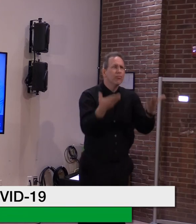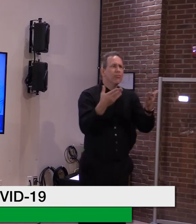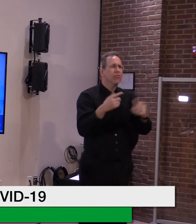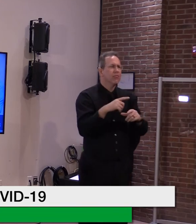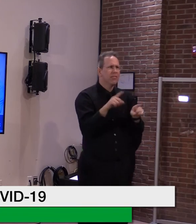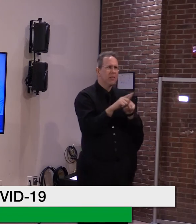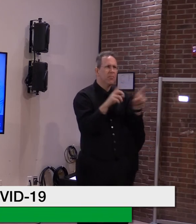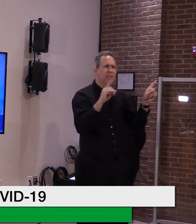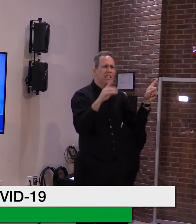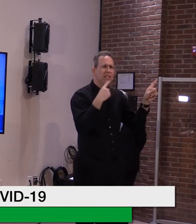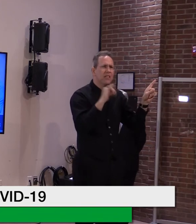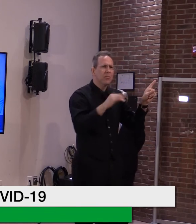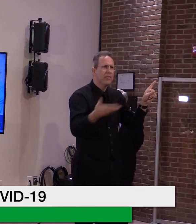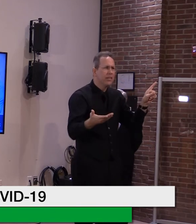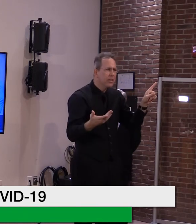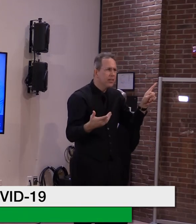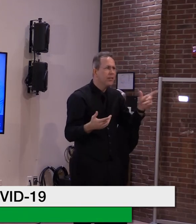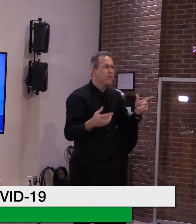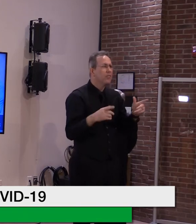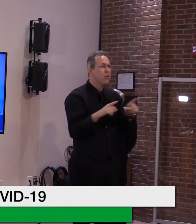COVID infections.